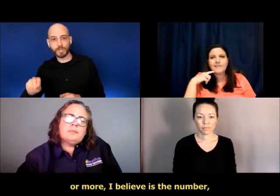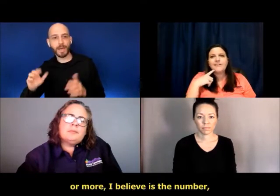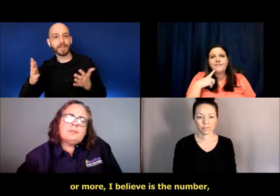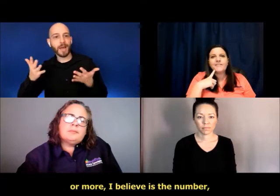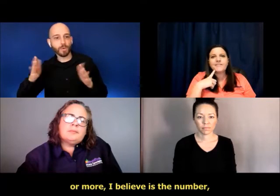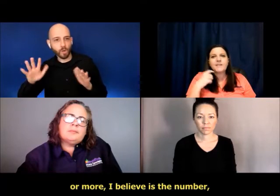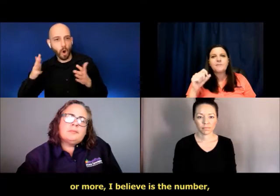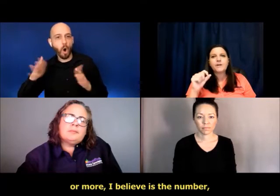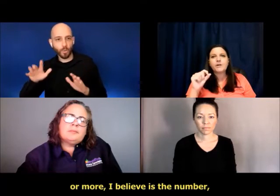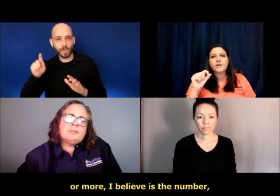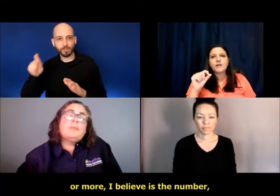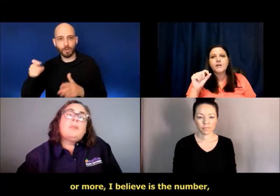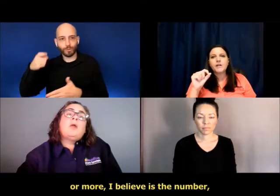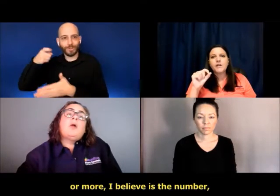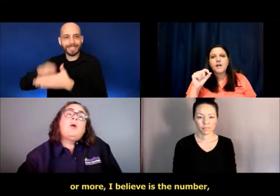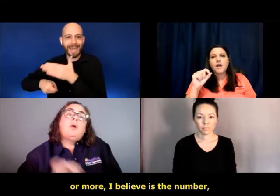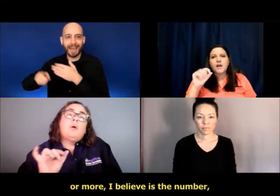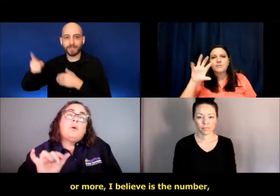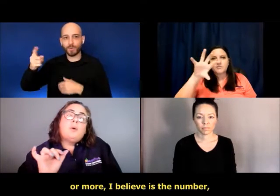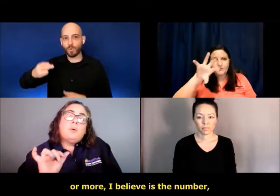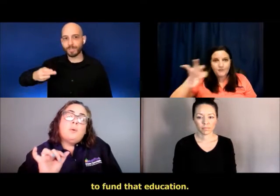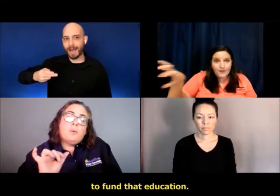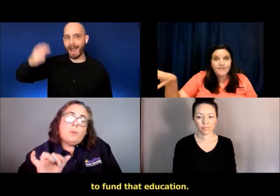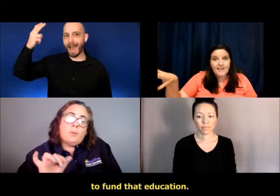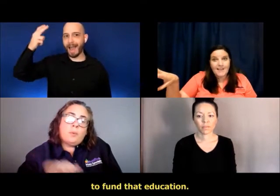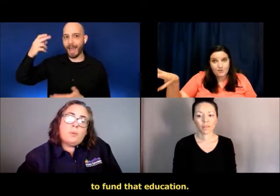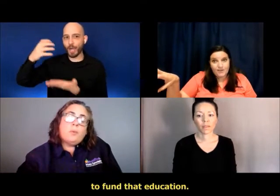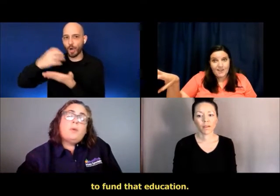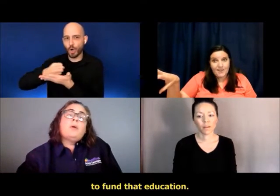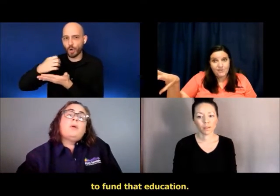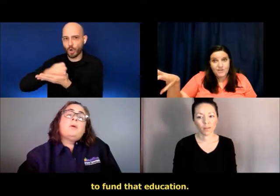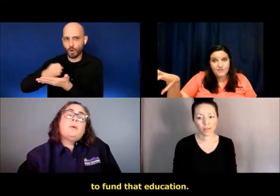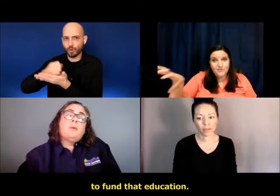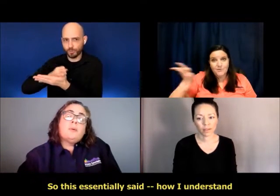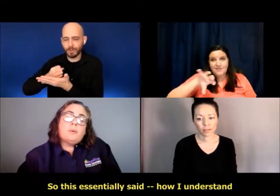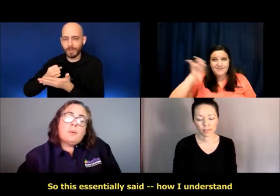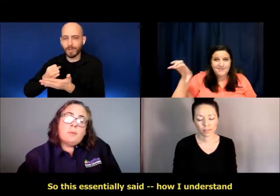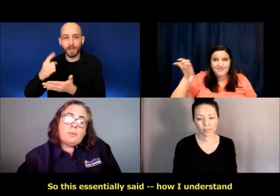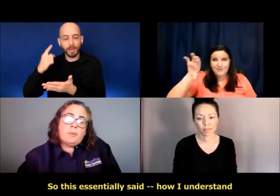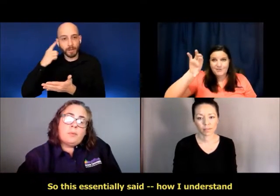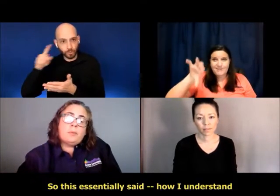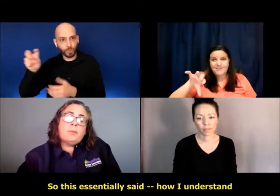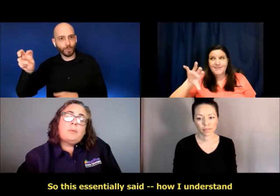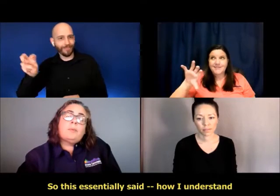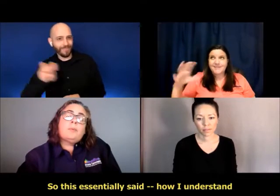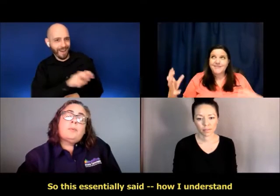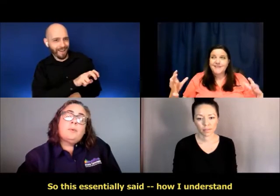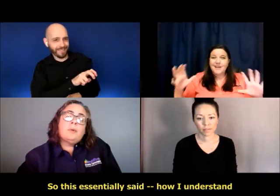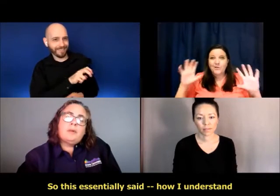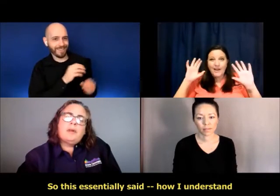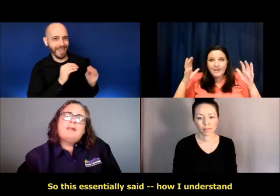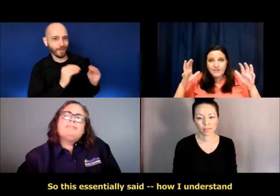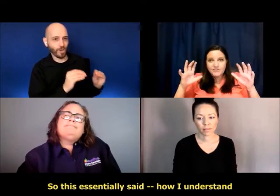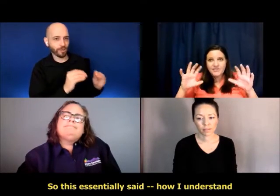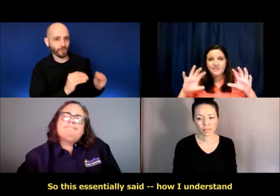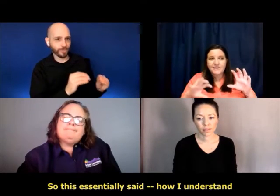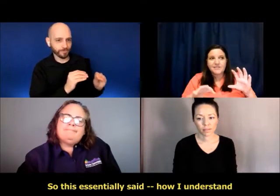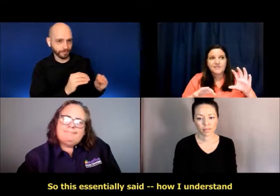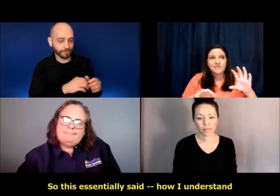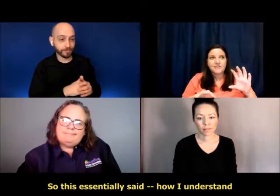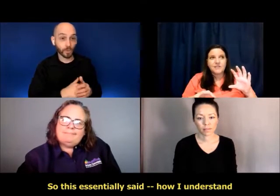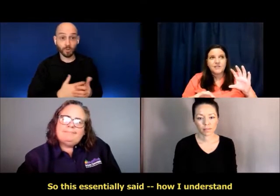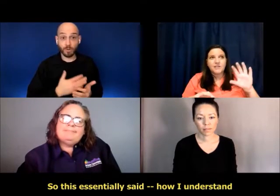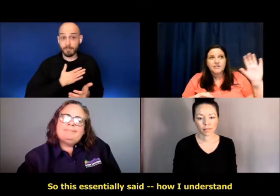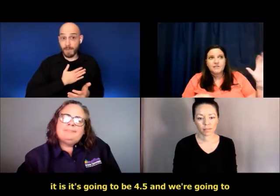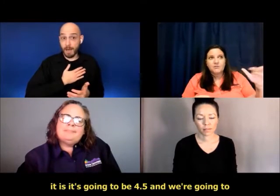more, I believe is the number, um, to fund that education. So this essentially said how I understand